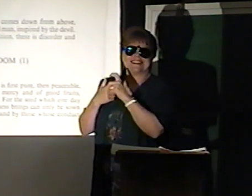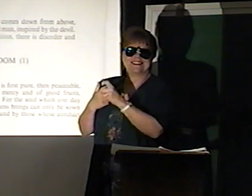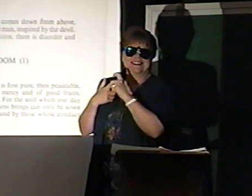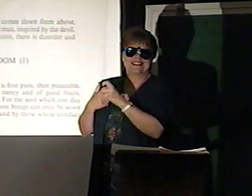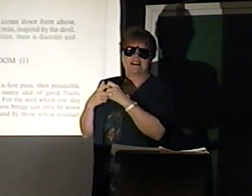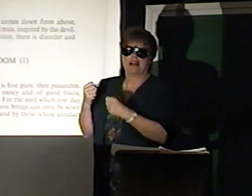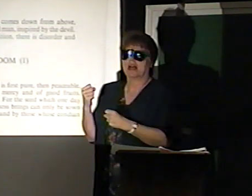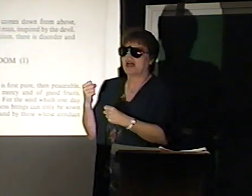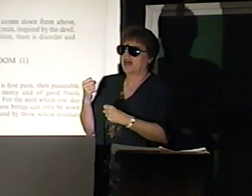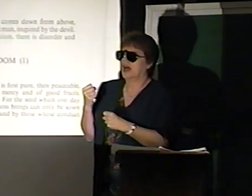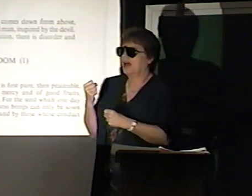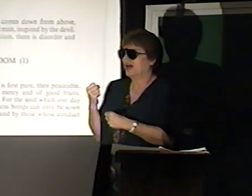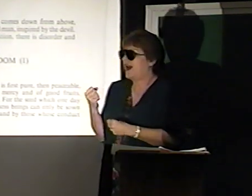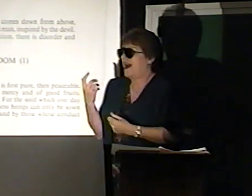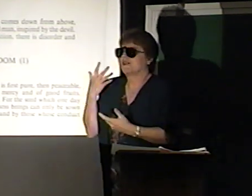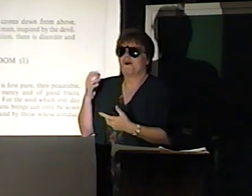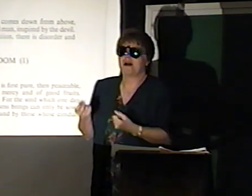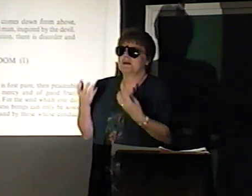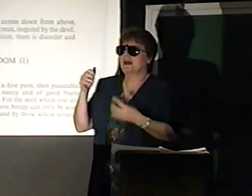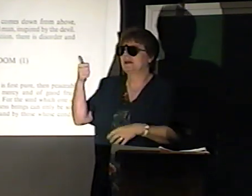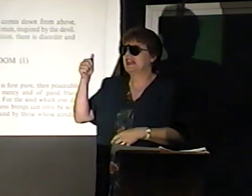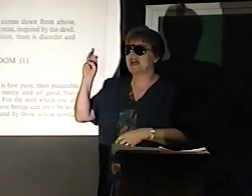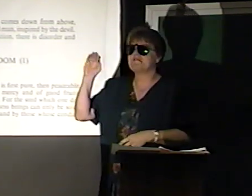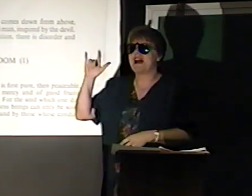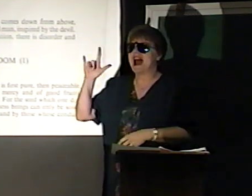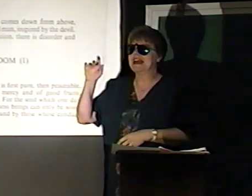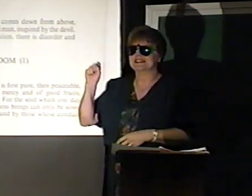200 miles. 200 want to call me maybe 10 miles.